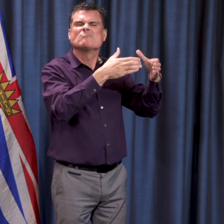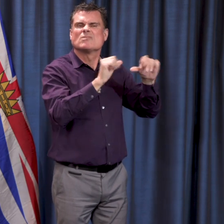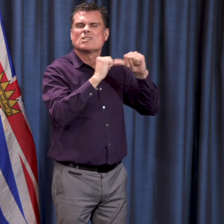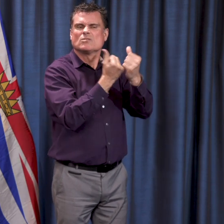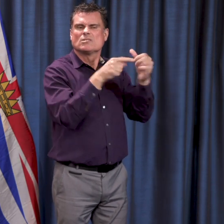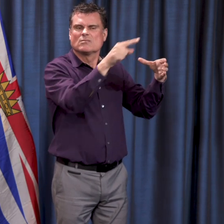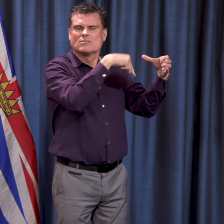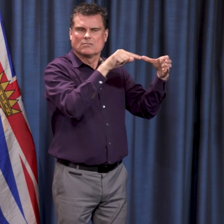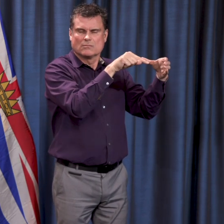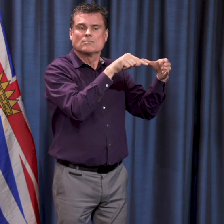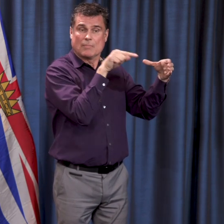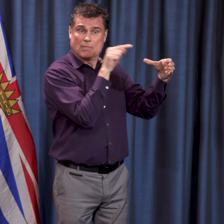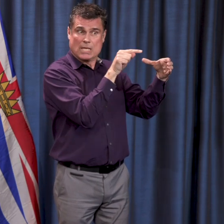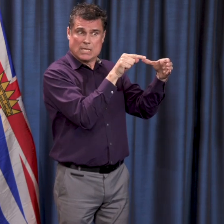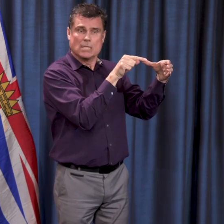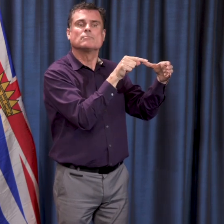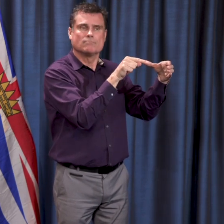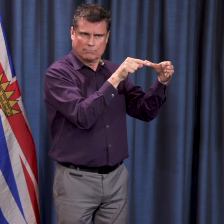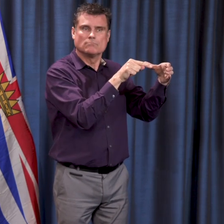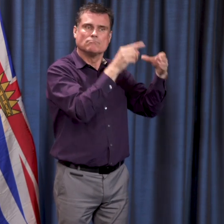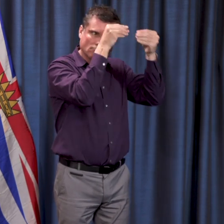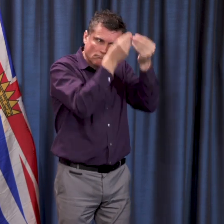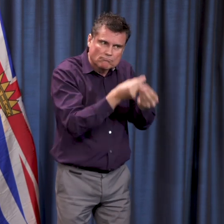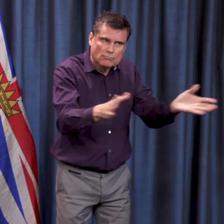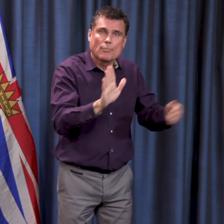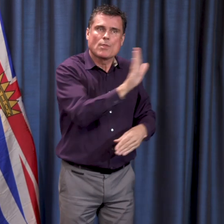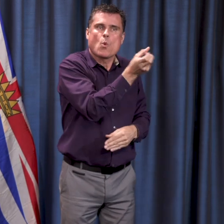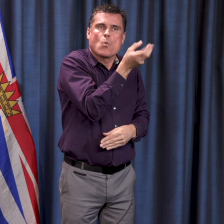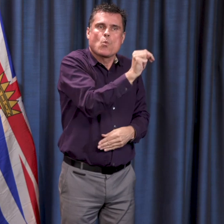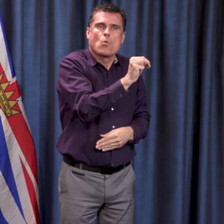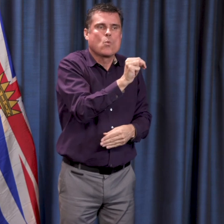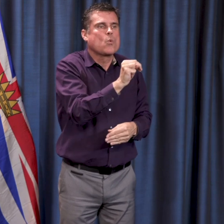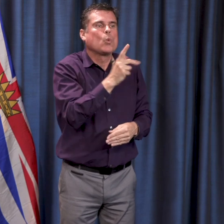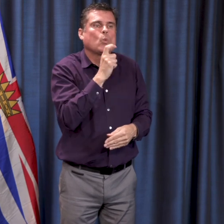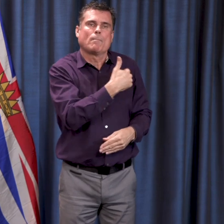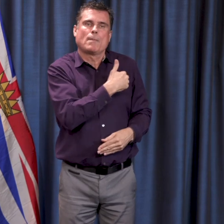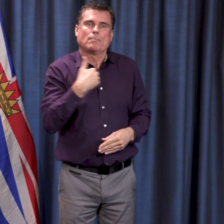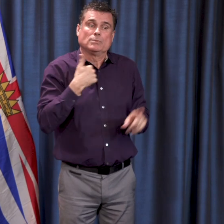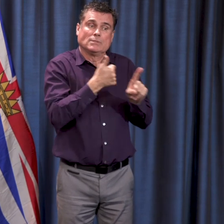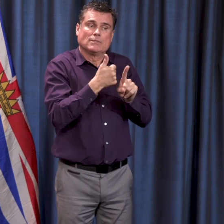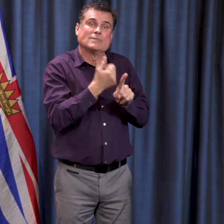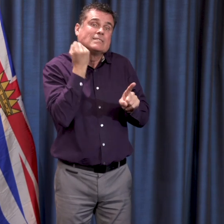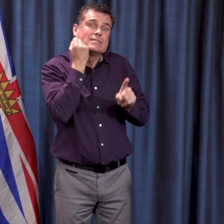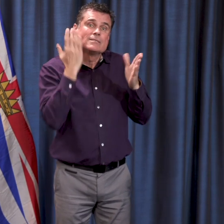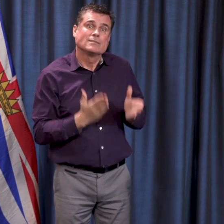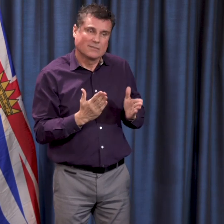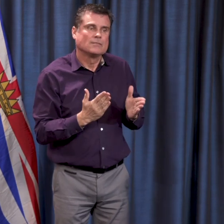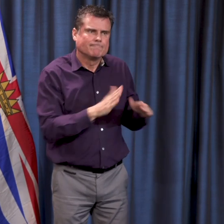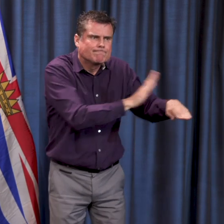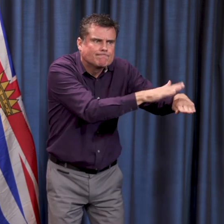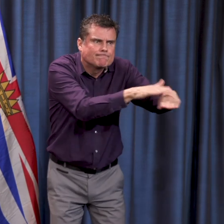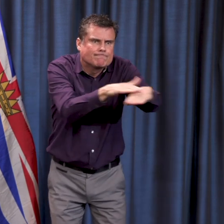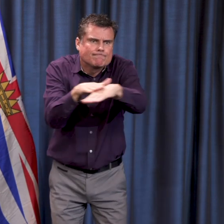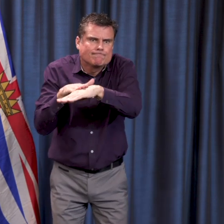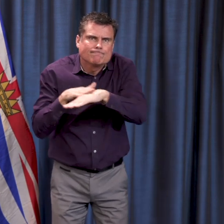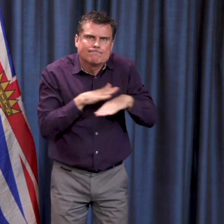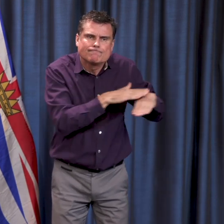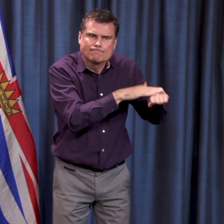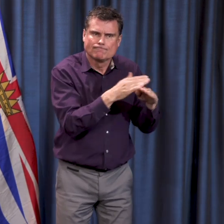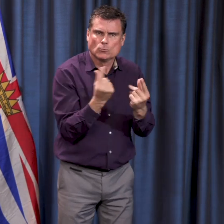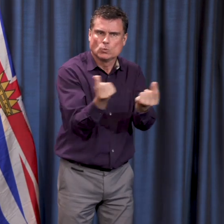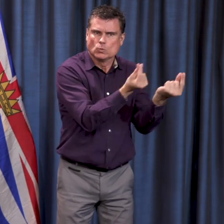in the community given the pandemic. and I think in some people's mind those two messages became